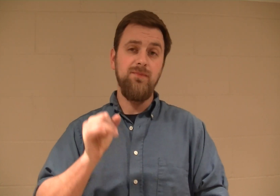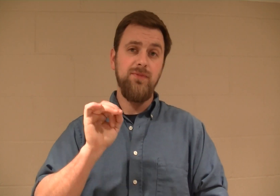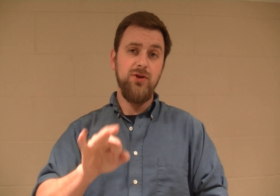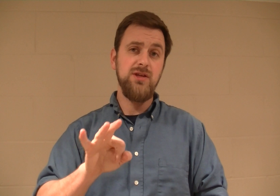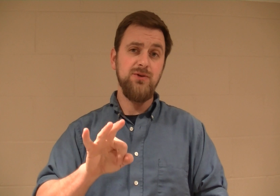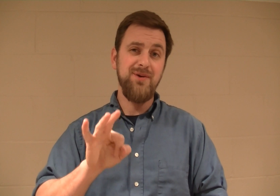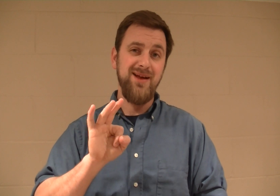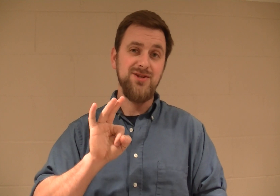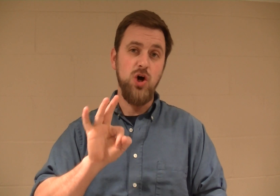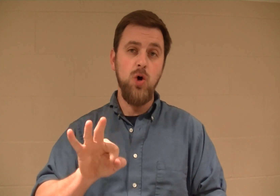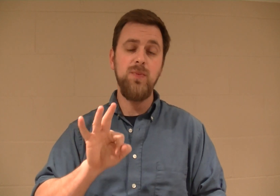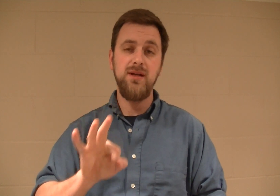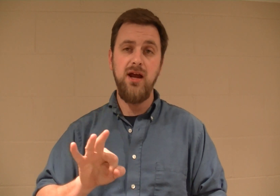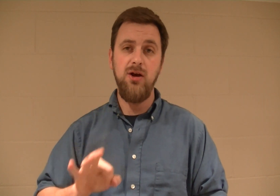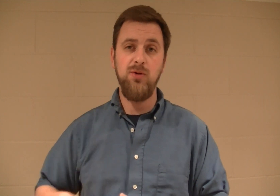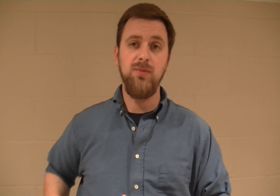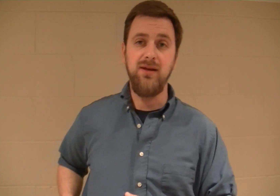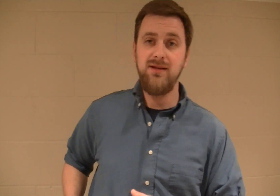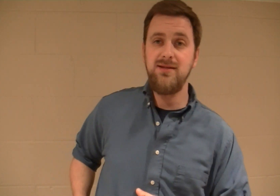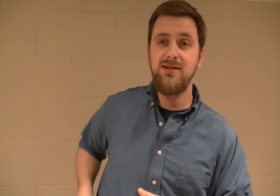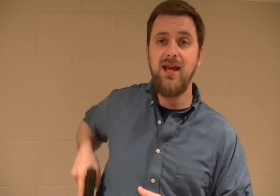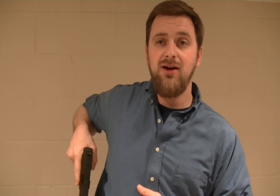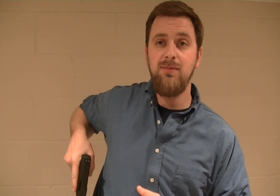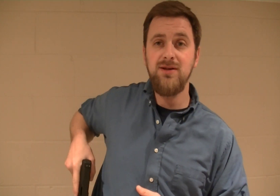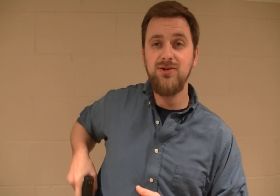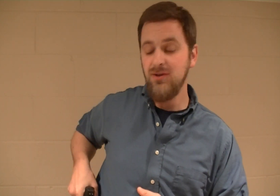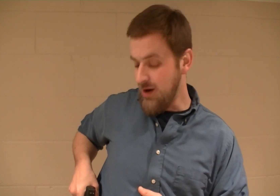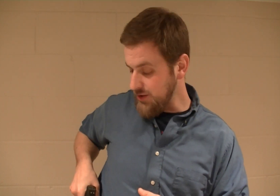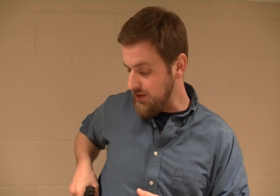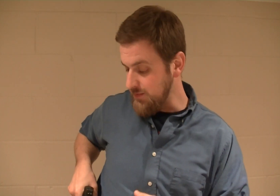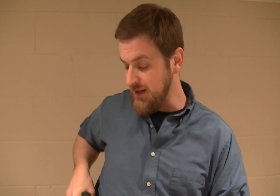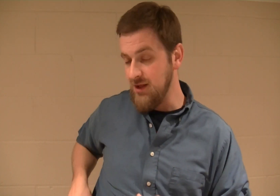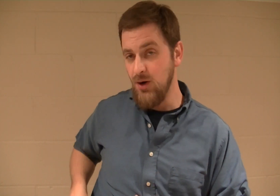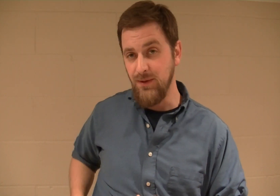Third thing I'm talking about is an open carry permit. This is to carry a pistol on your hip in the open.